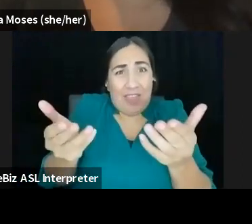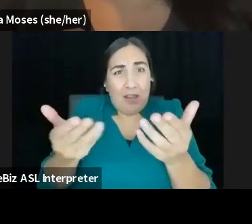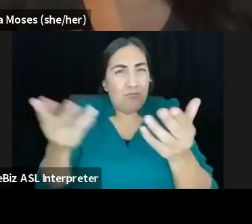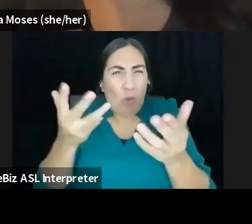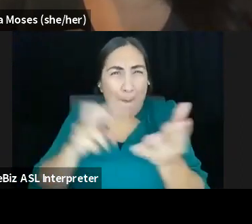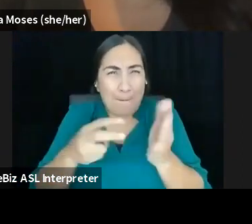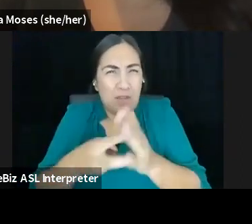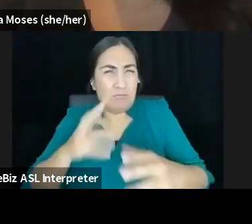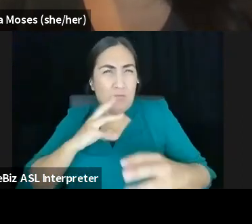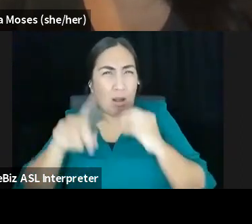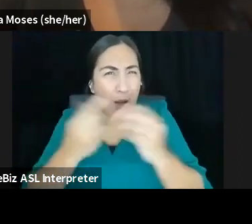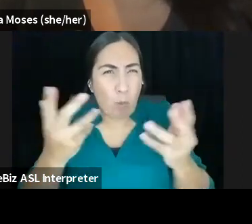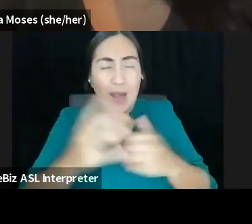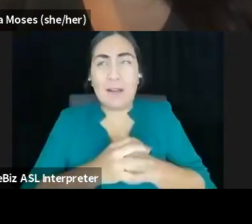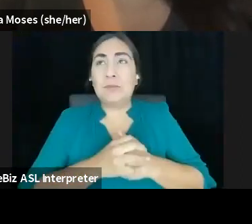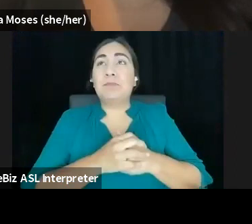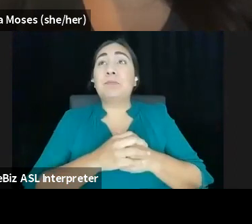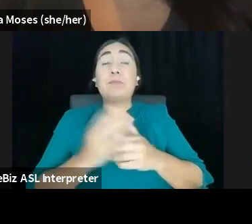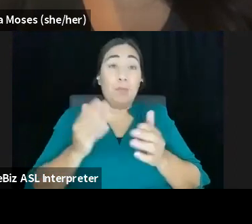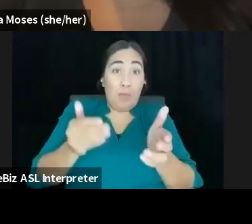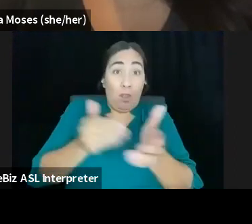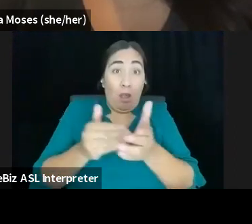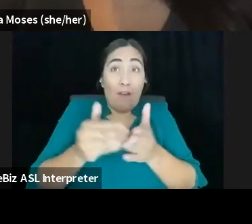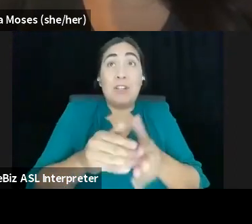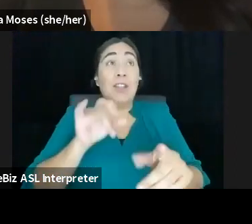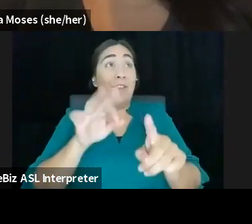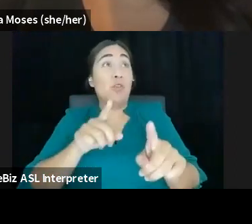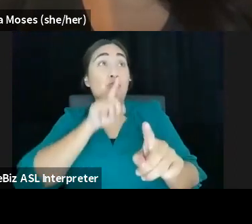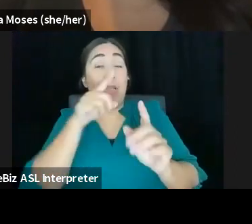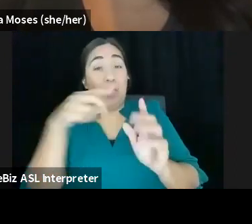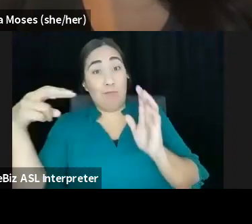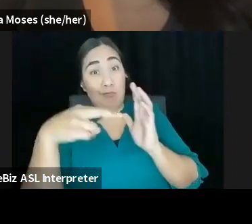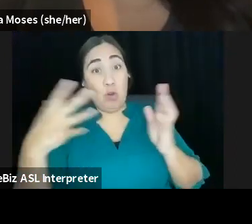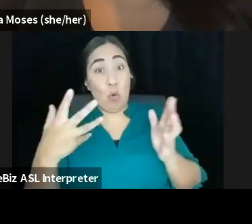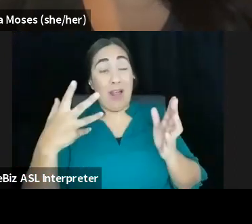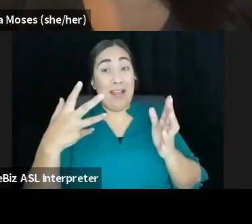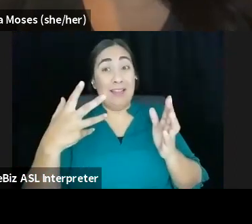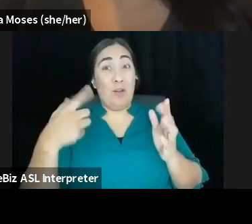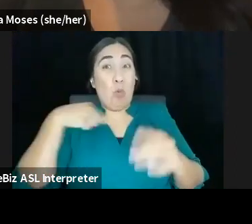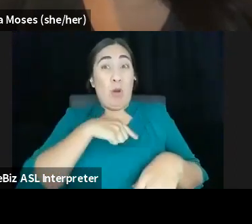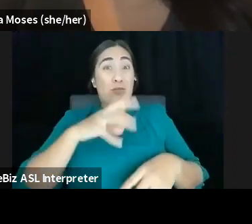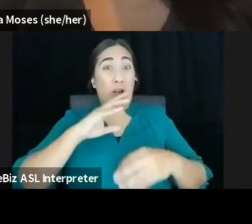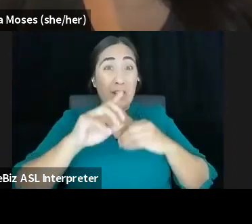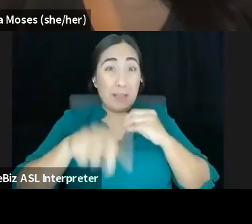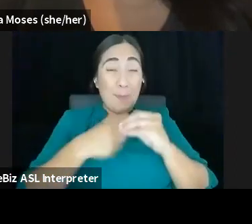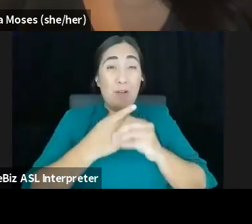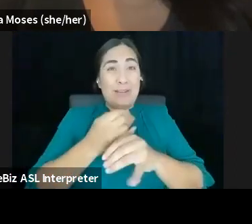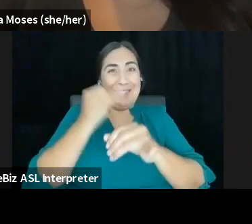if you really interrogate it, what, what people are talking about is sustaining institutions or sustaining that, like the